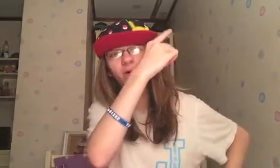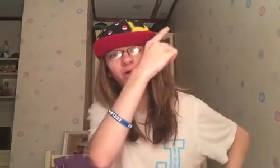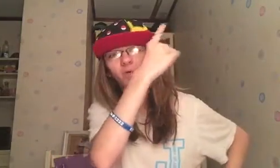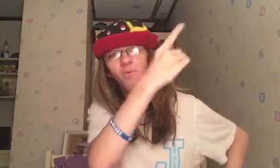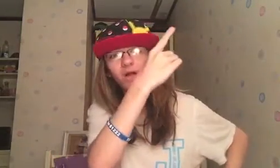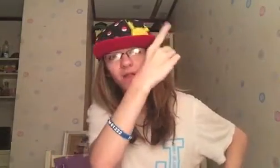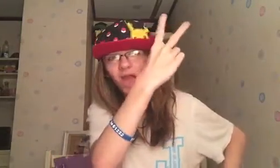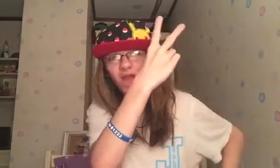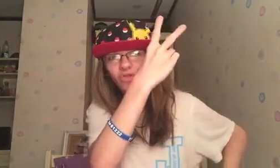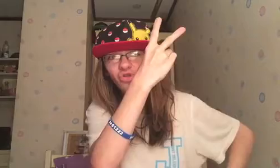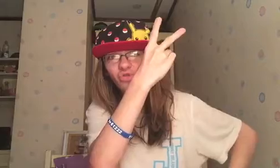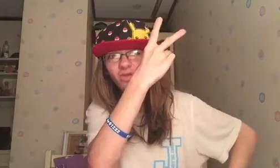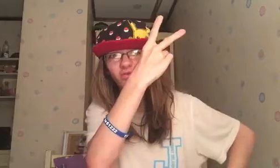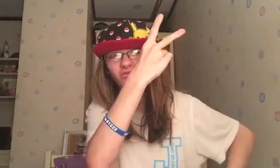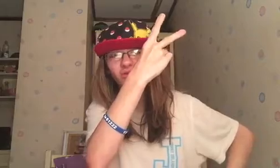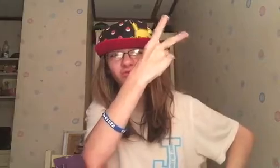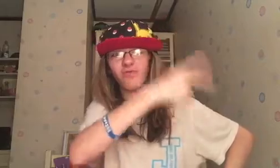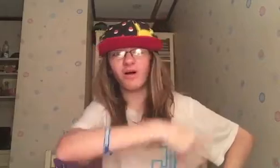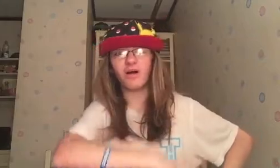part one and two to the Florida vlog.